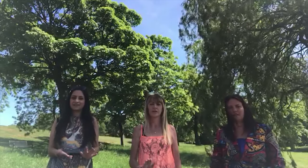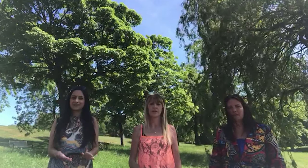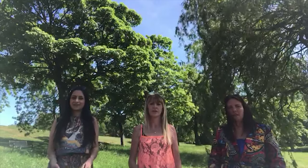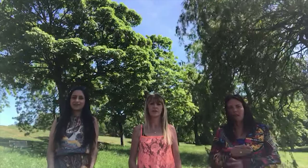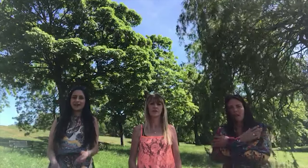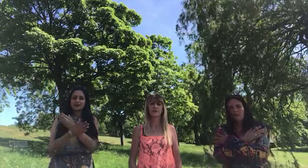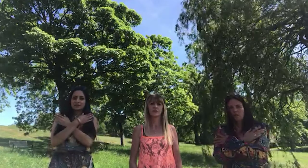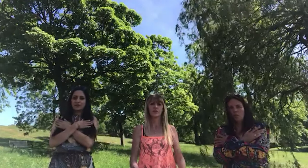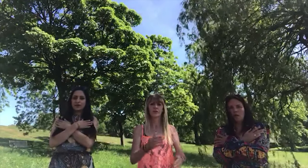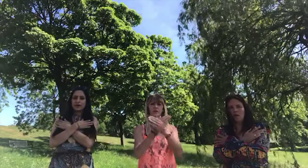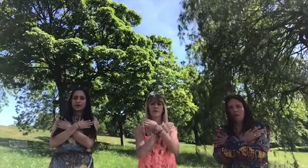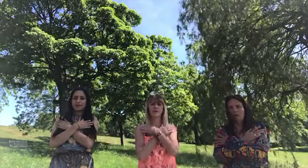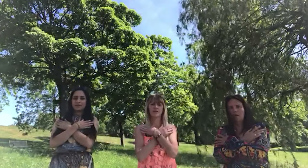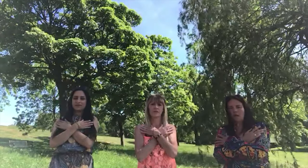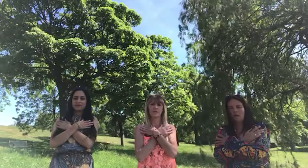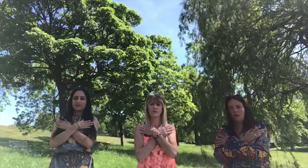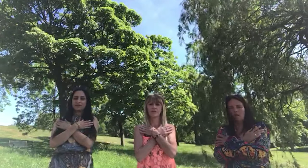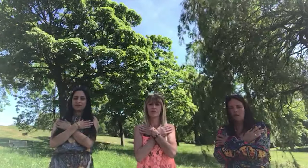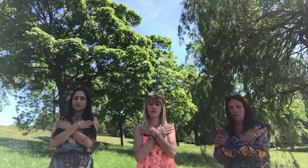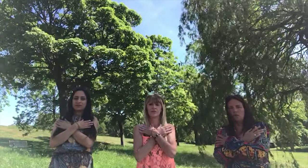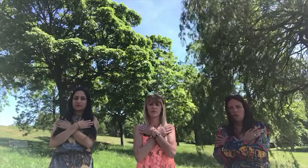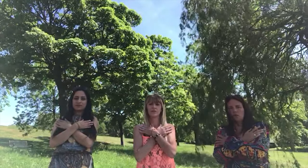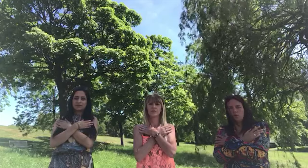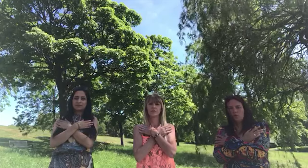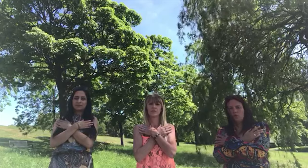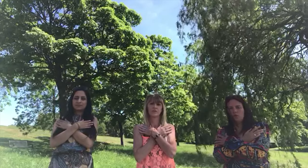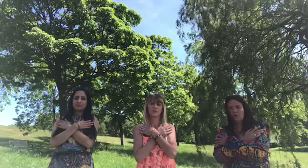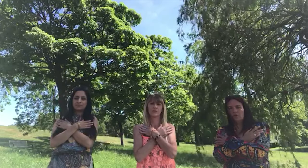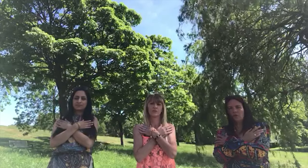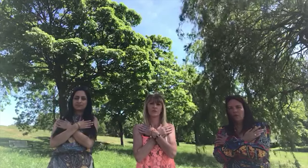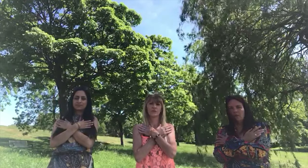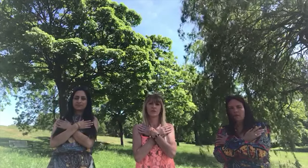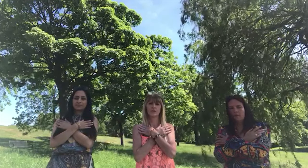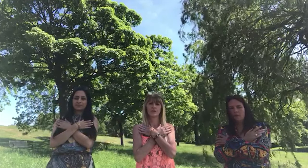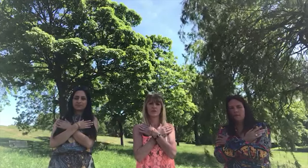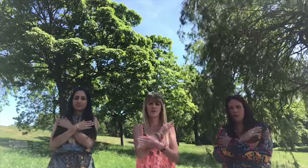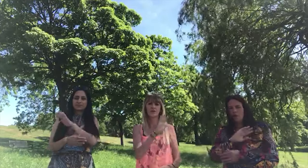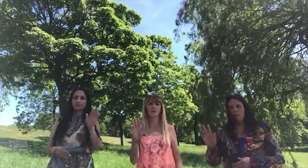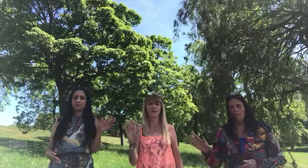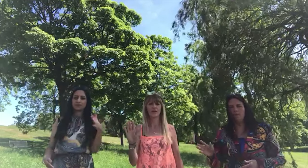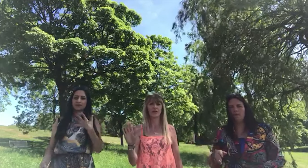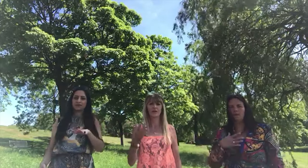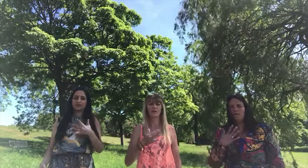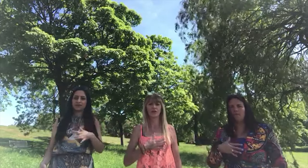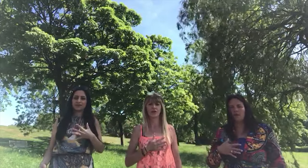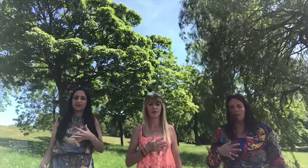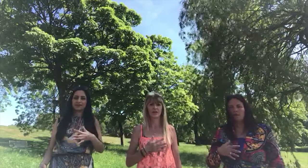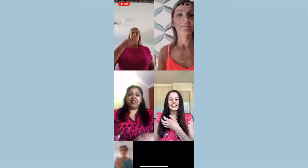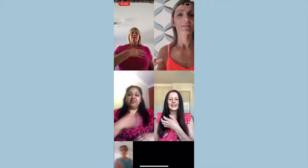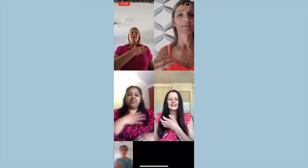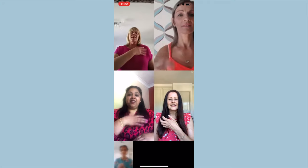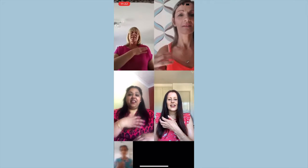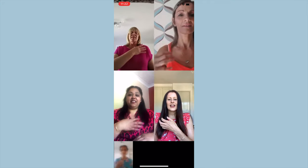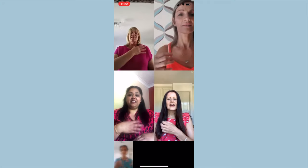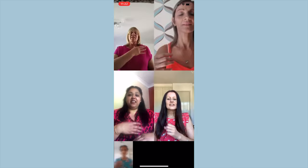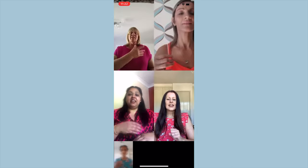That's why I love you That's why don't be afraid